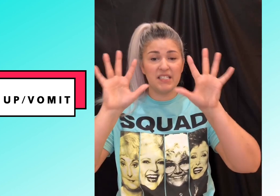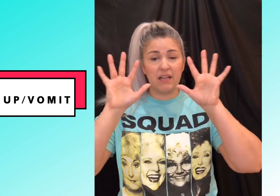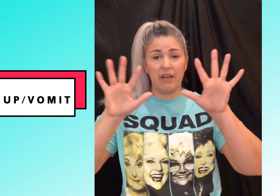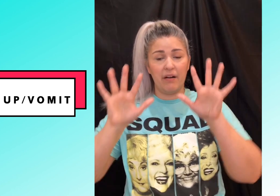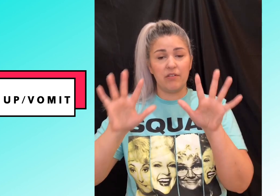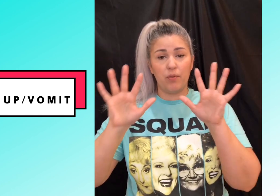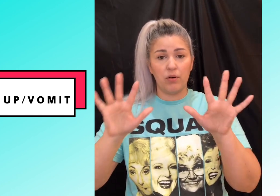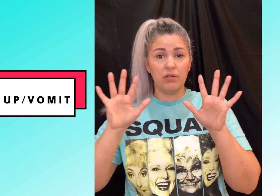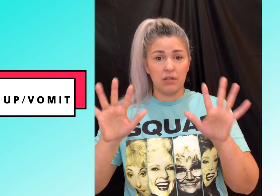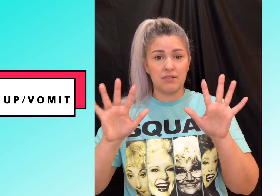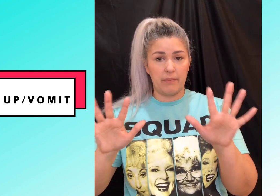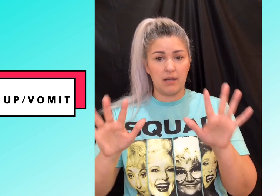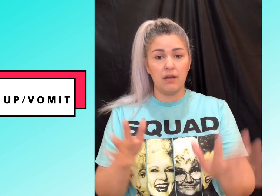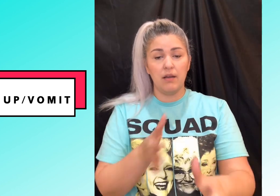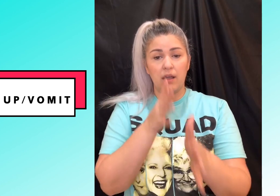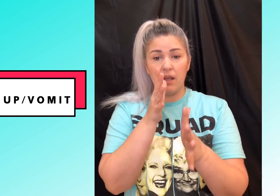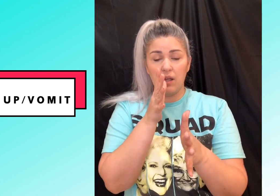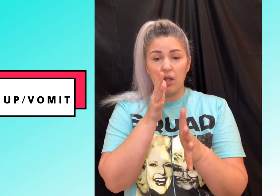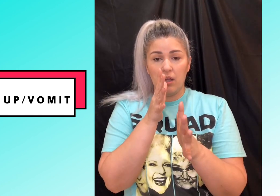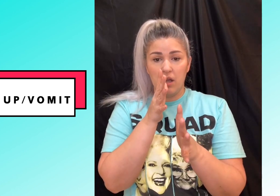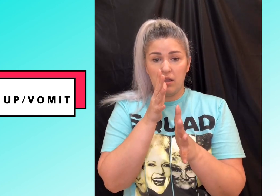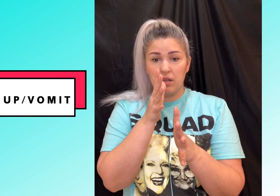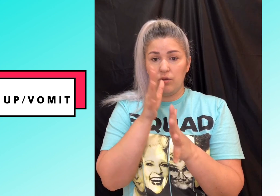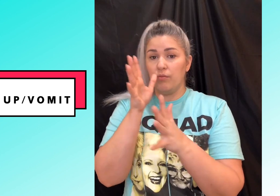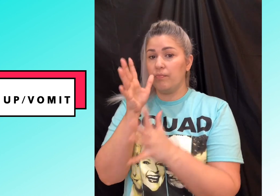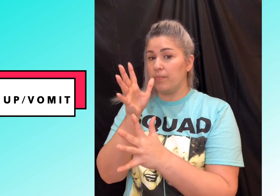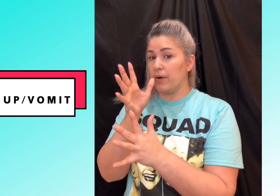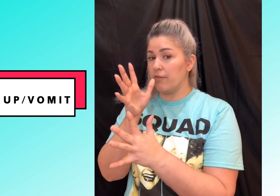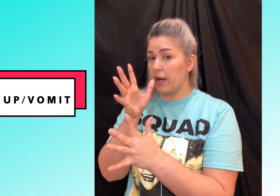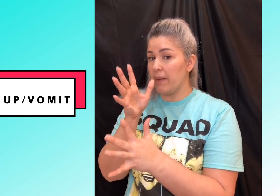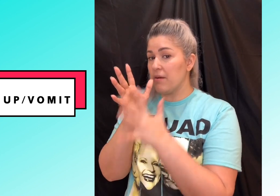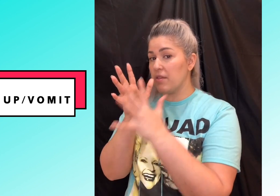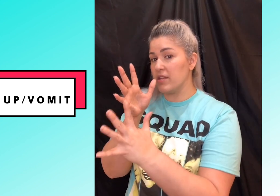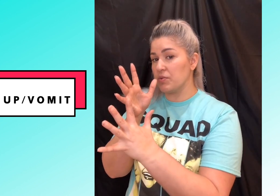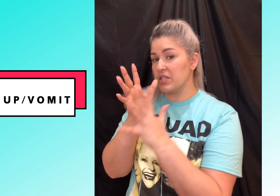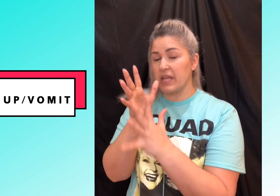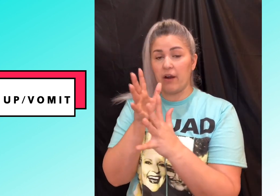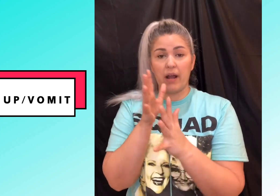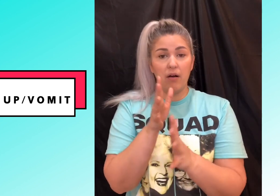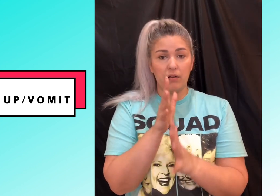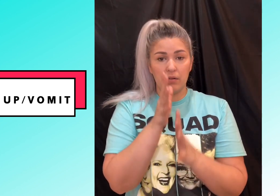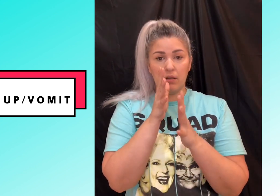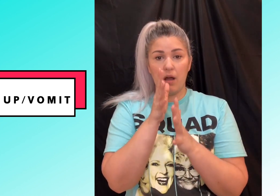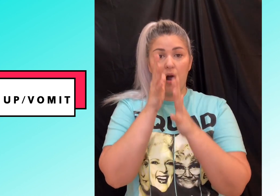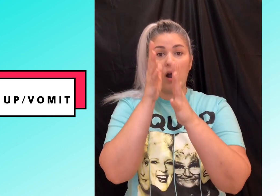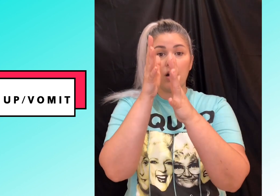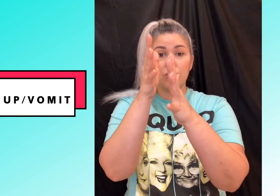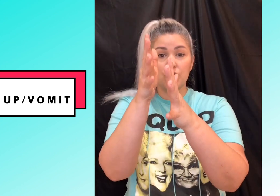coming out of your poor little stomach okay and you put it in front of your mouth and this one is staggered out arch